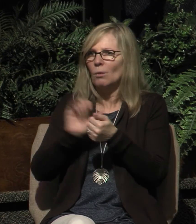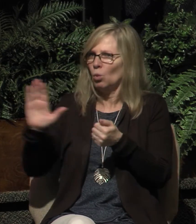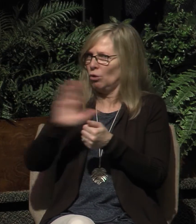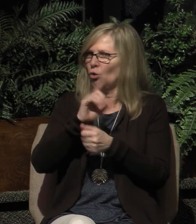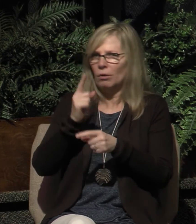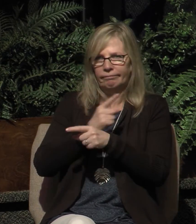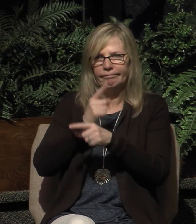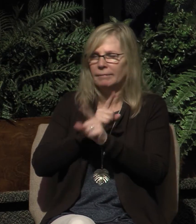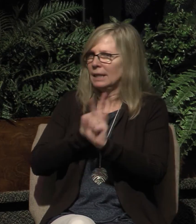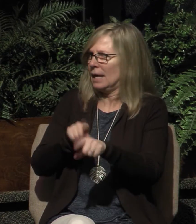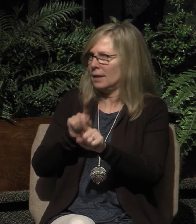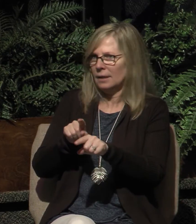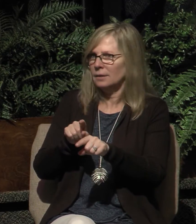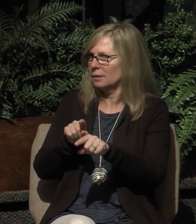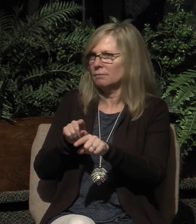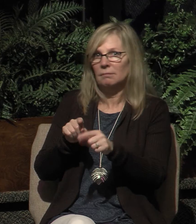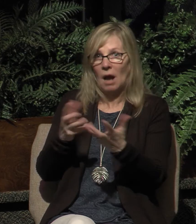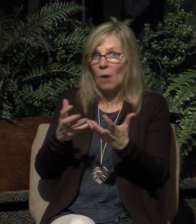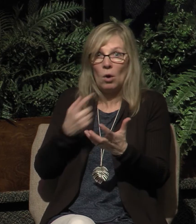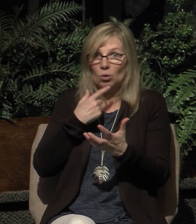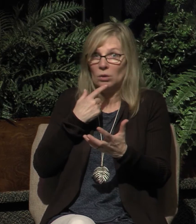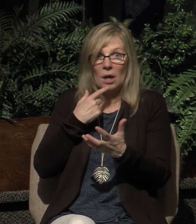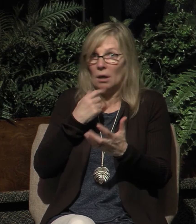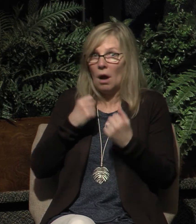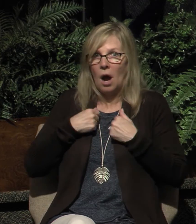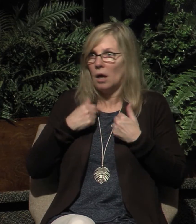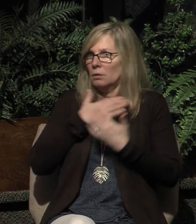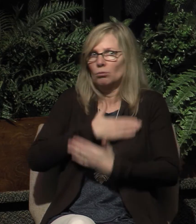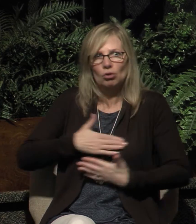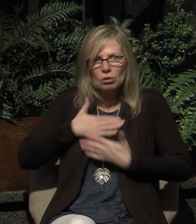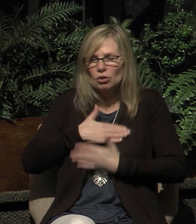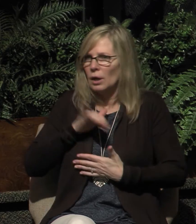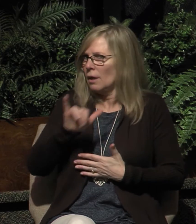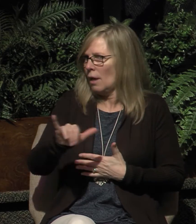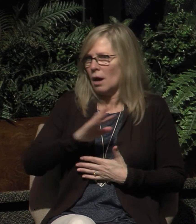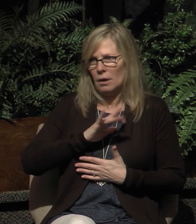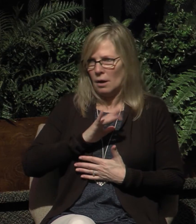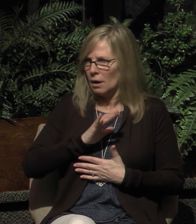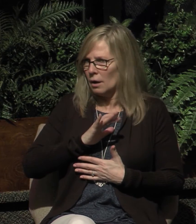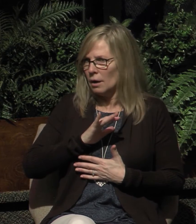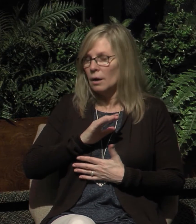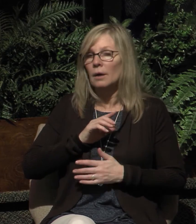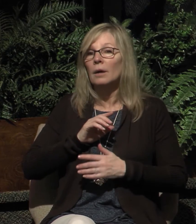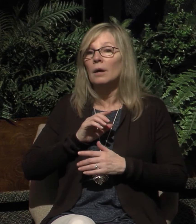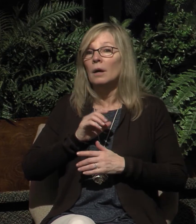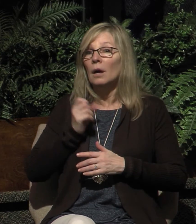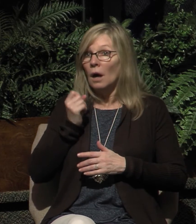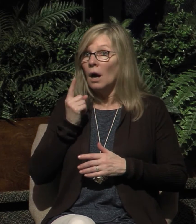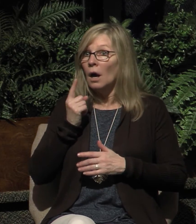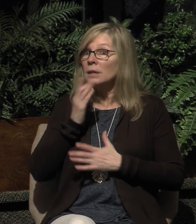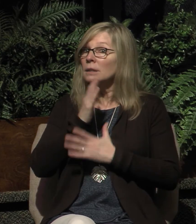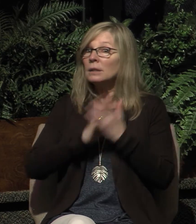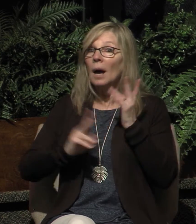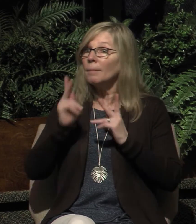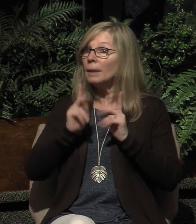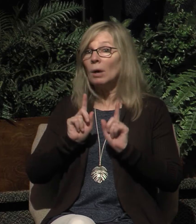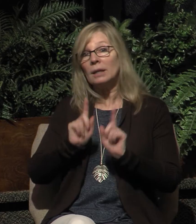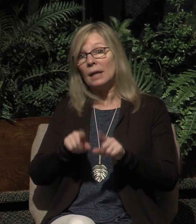attendance. And I want to say publicly, I appreciate that. But there are some people in attendance this morning who may be considering